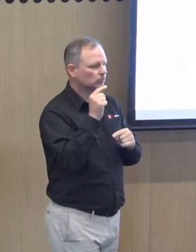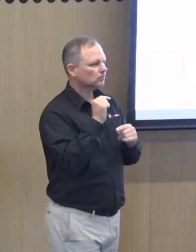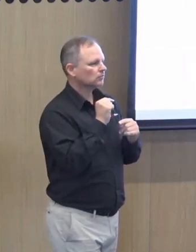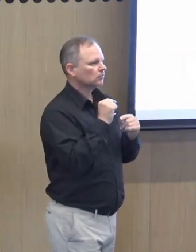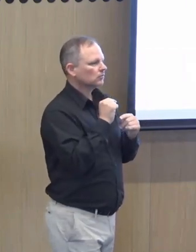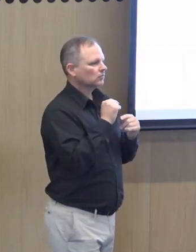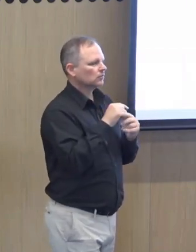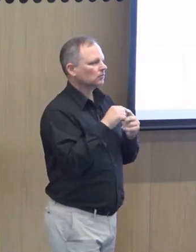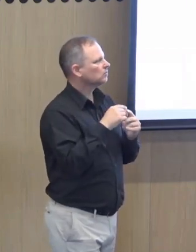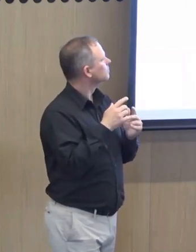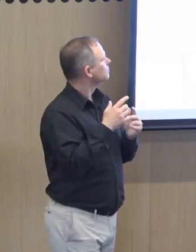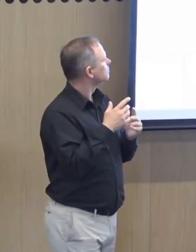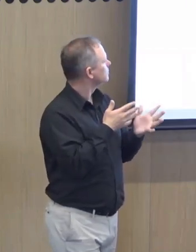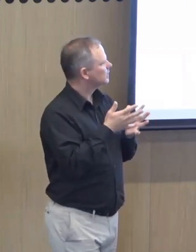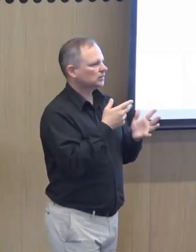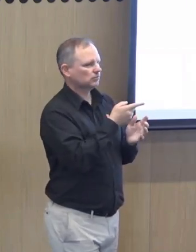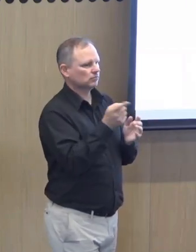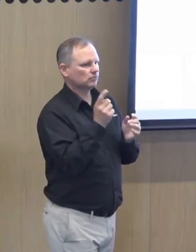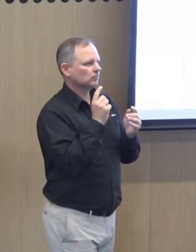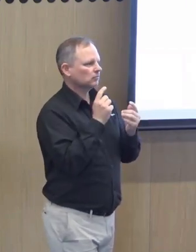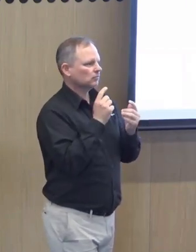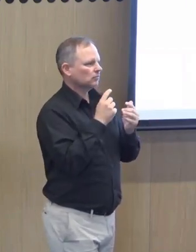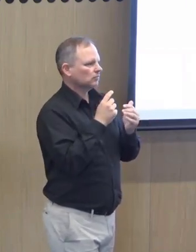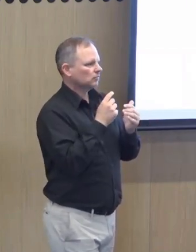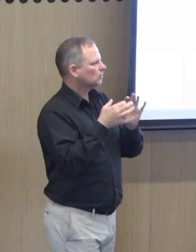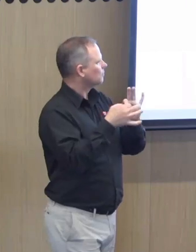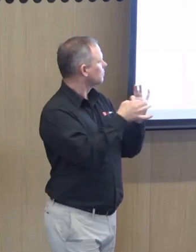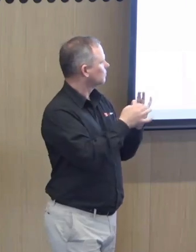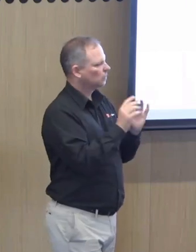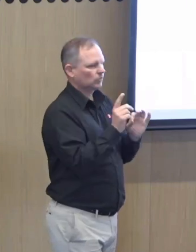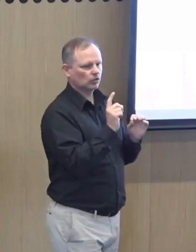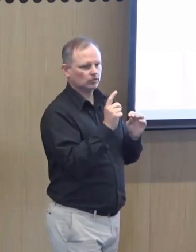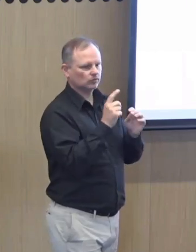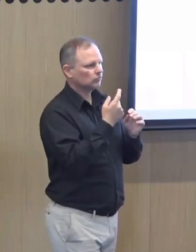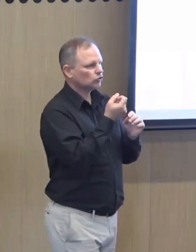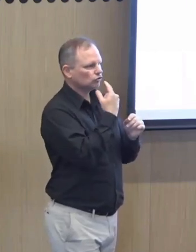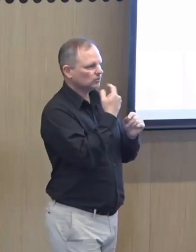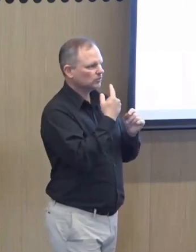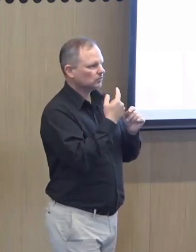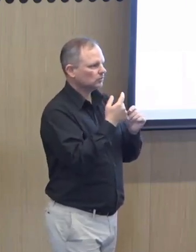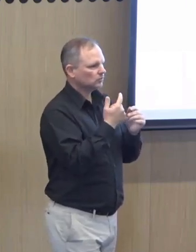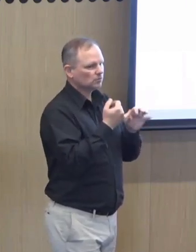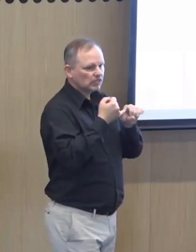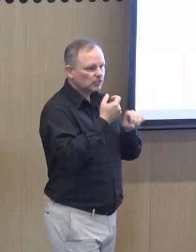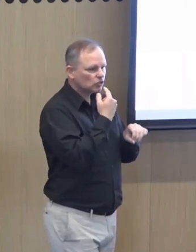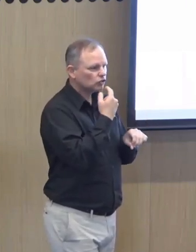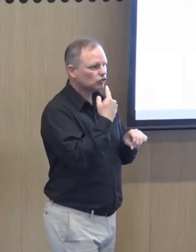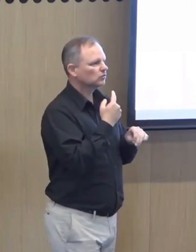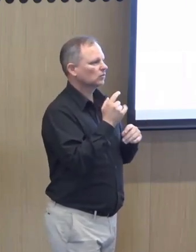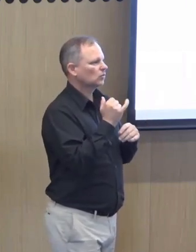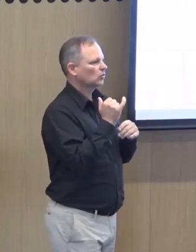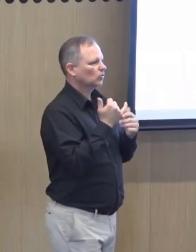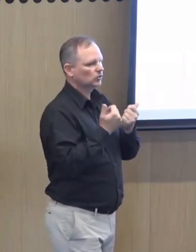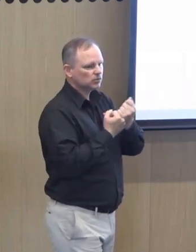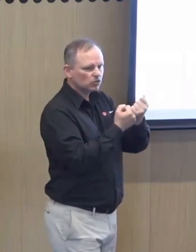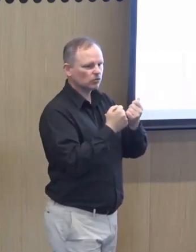practitioners, sorry, from mental health health practitioners on deaf patients. Linking to that again, course, would be treatment, whether that's